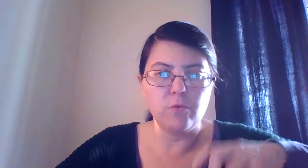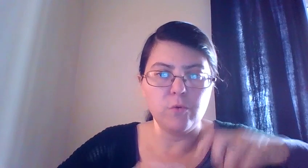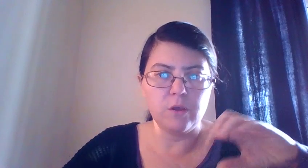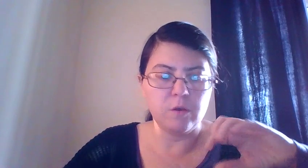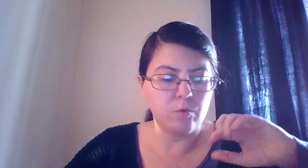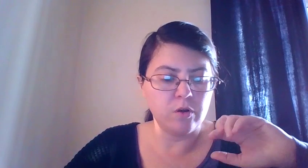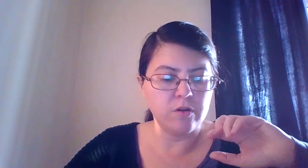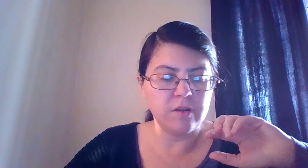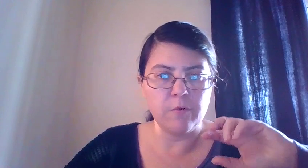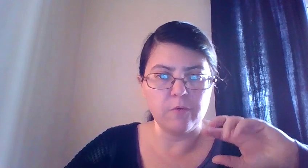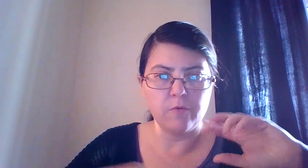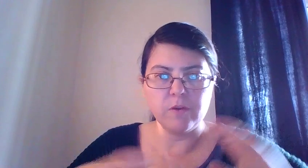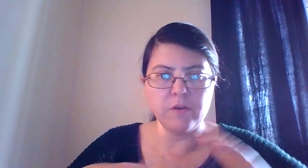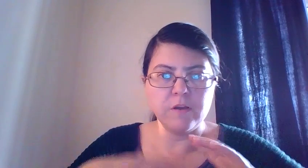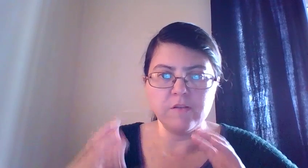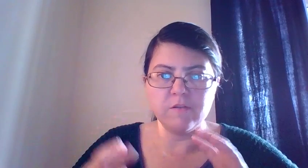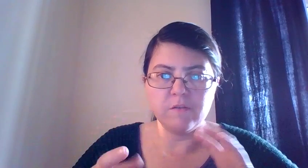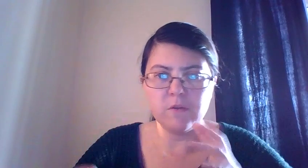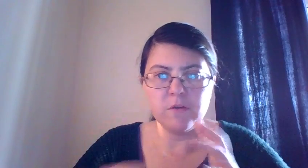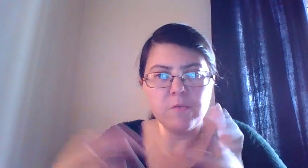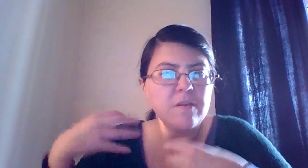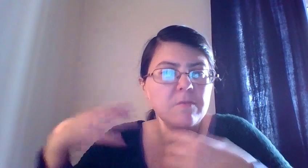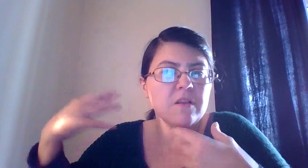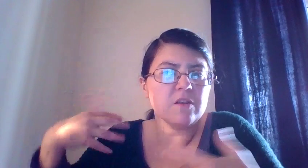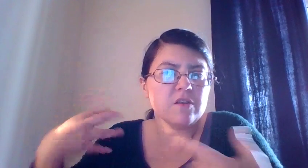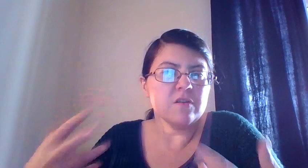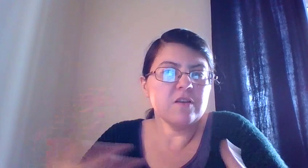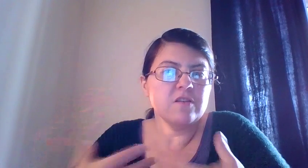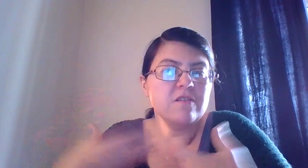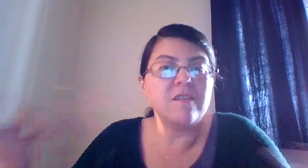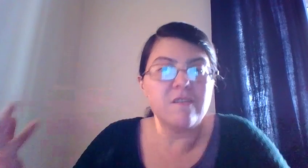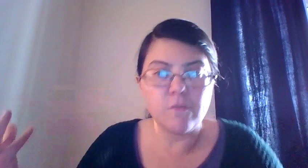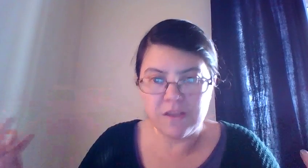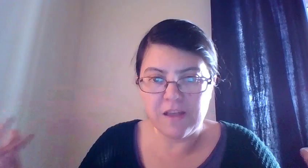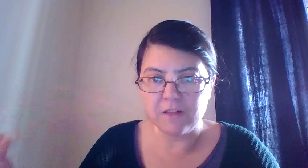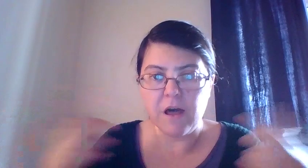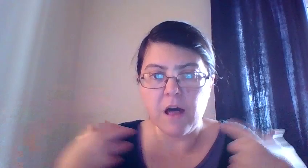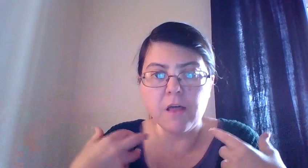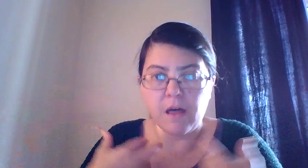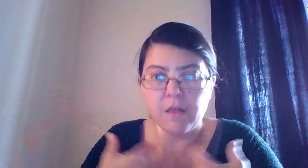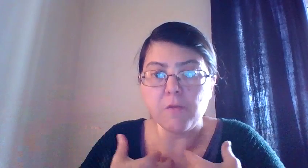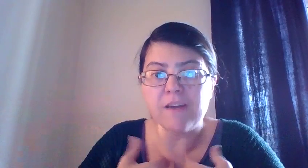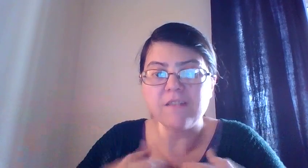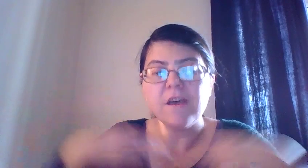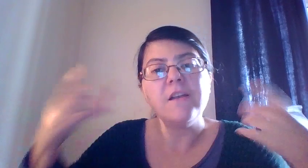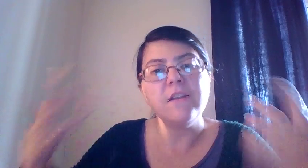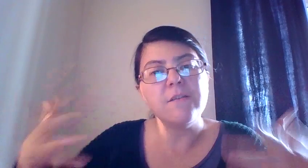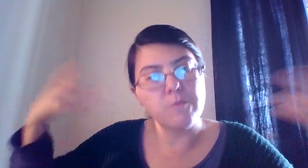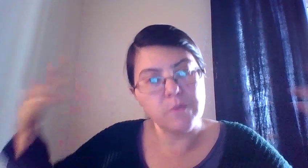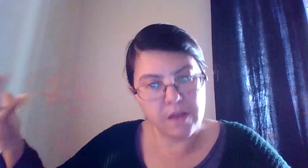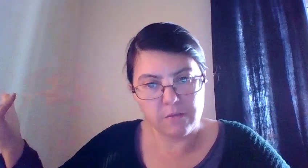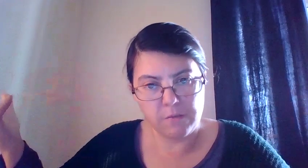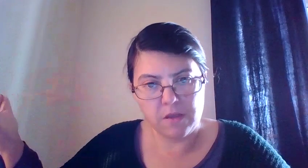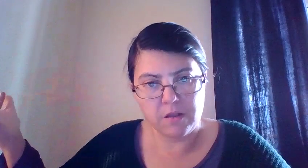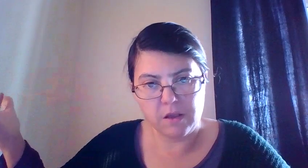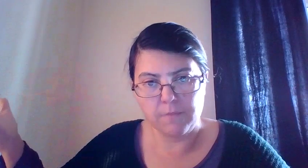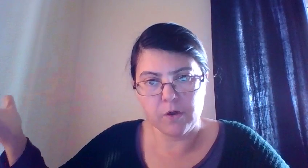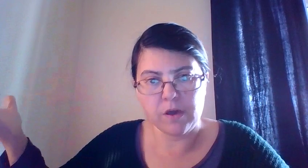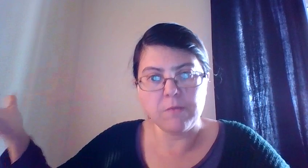with the work type of illness. It could be something that just needs to be dealt, health-wise needs to be dealt immediately, okay. But